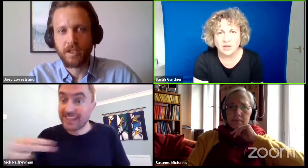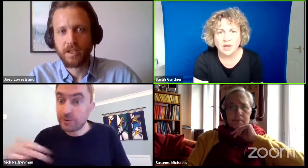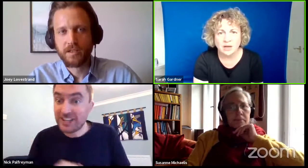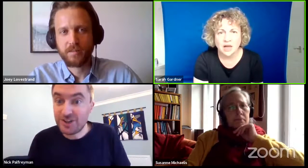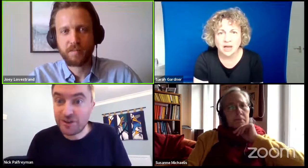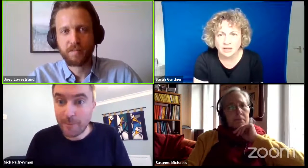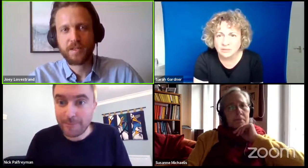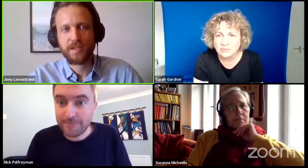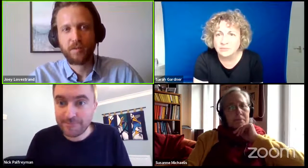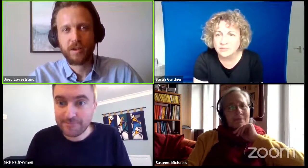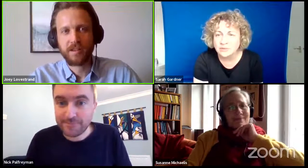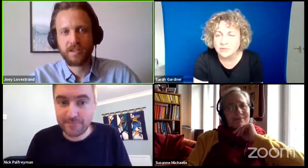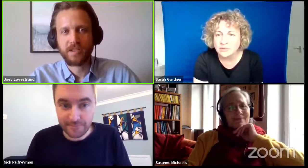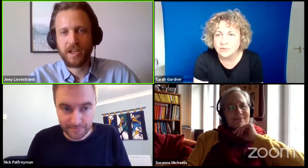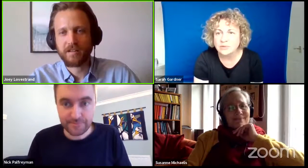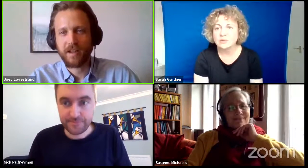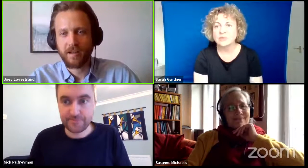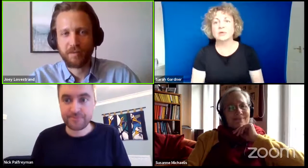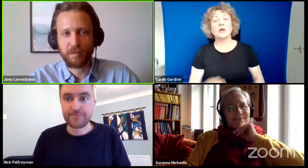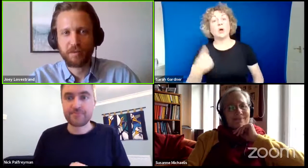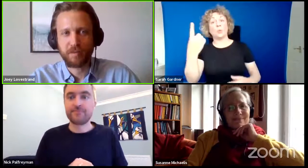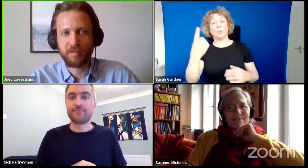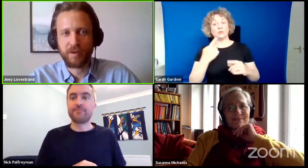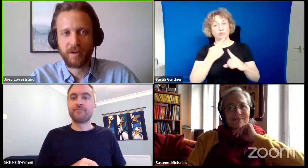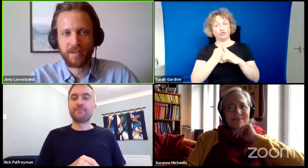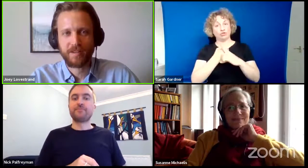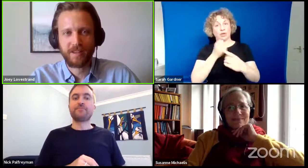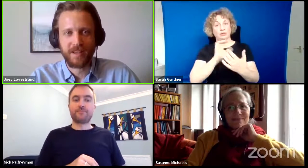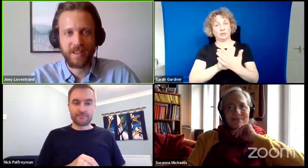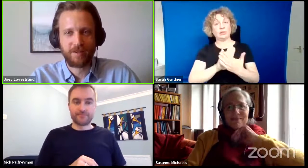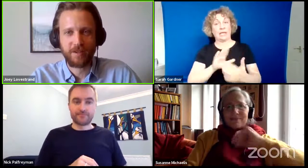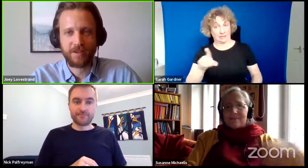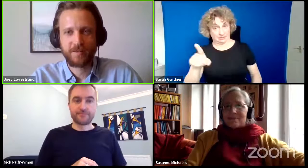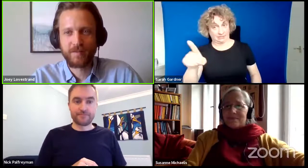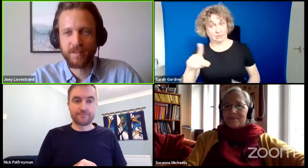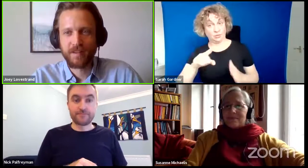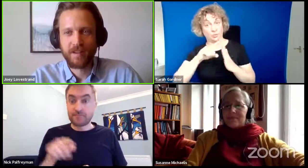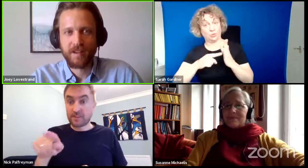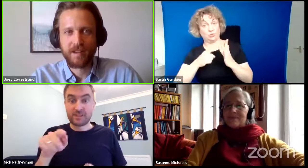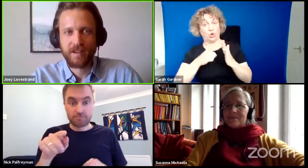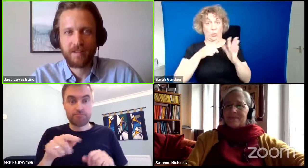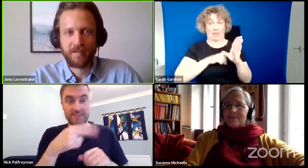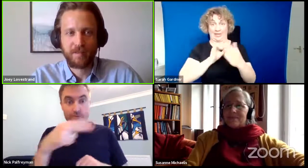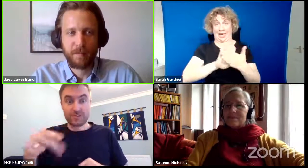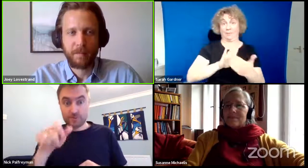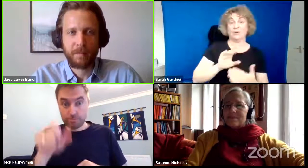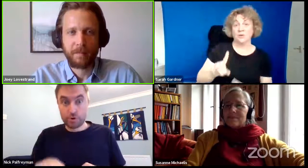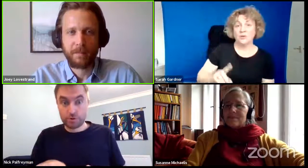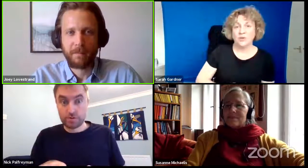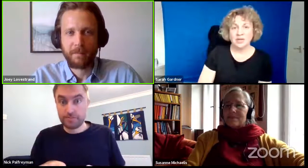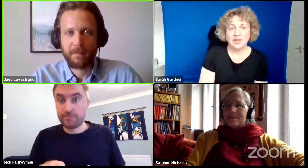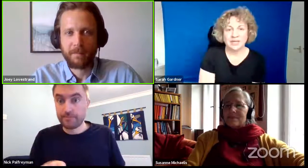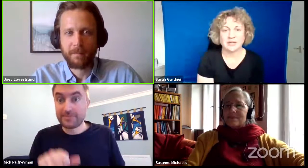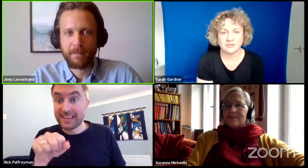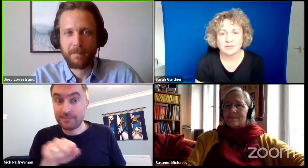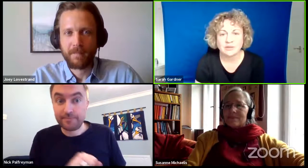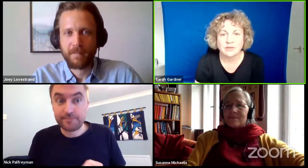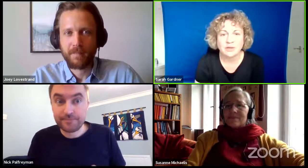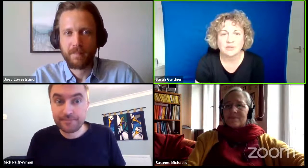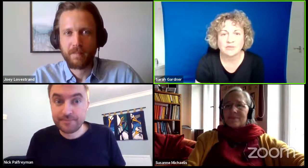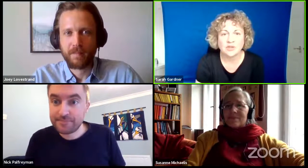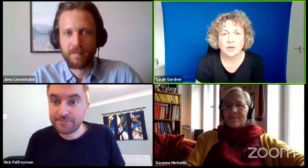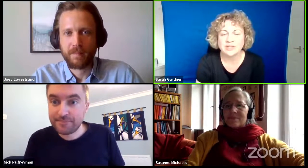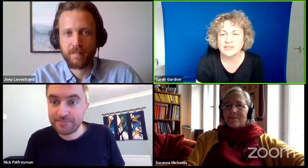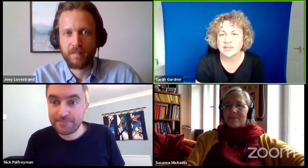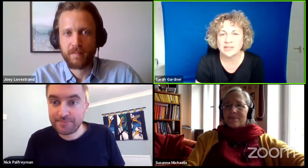I just pasted one in the chat, yeah, from YouTube, if you want to look at that one. Yeah. Yes.